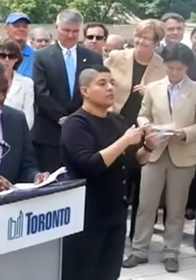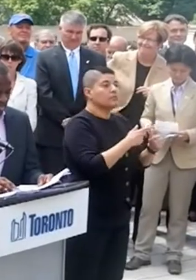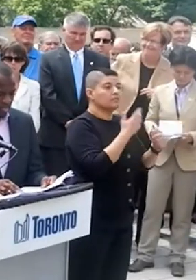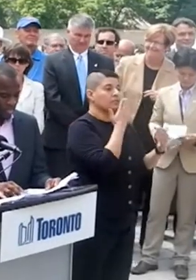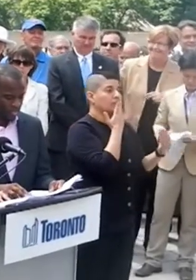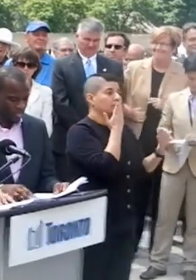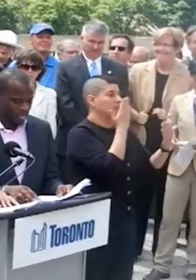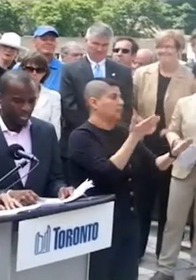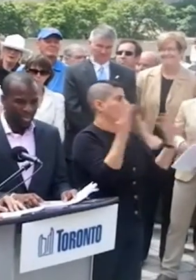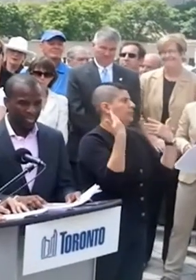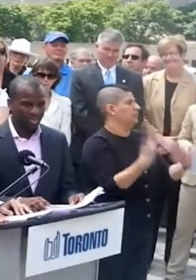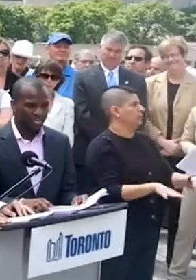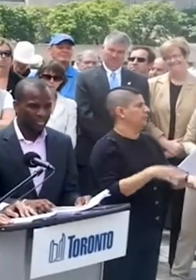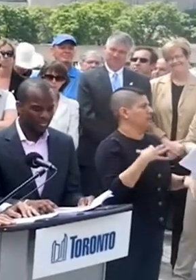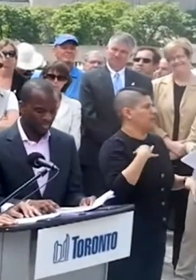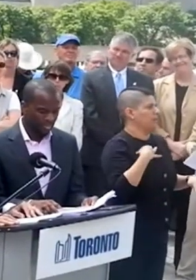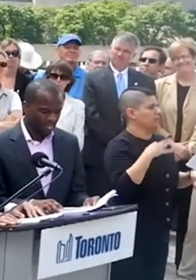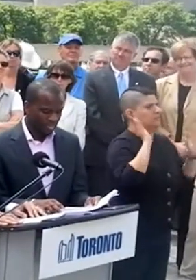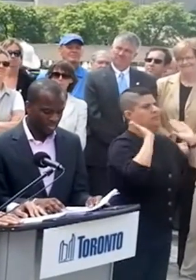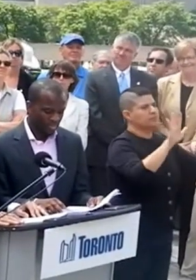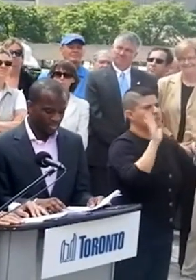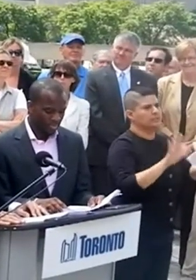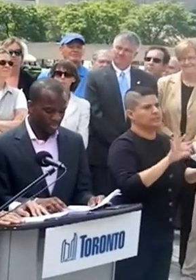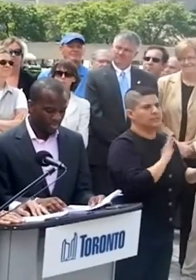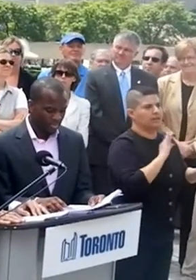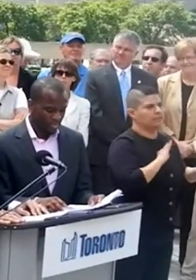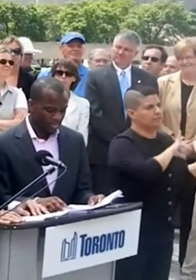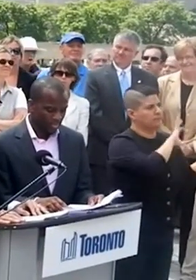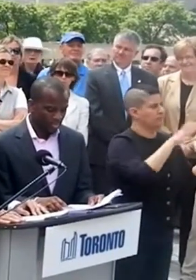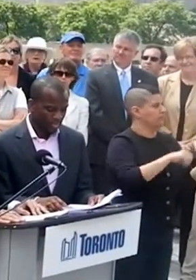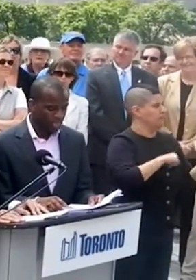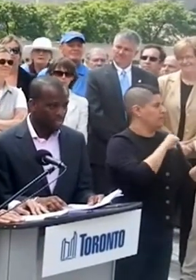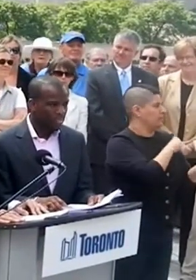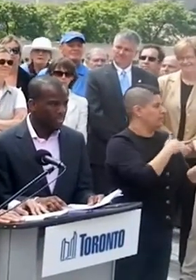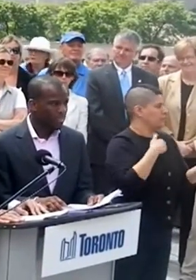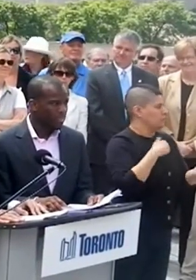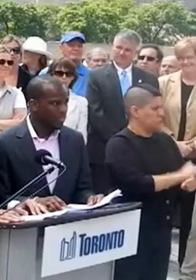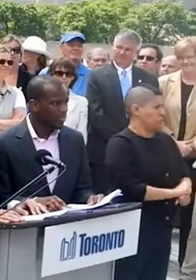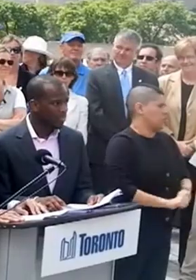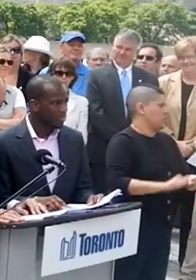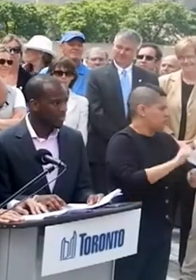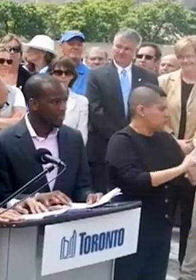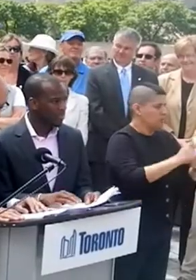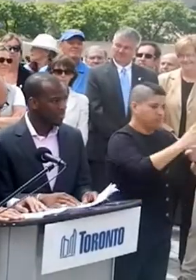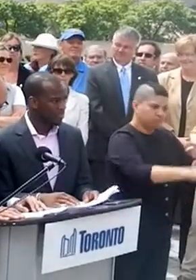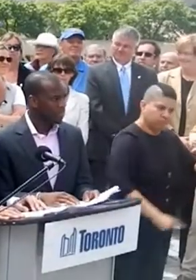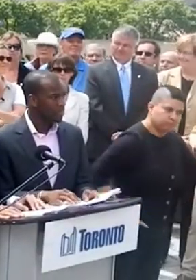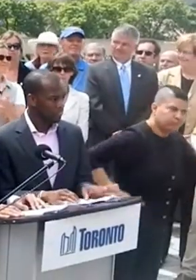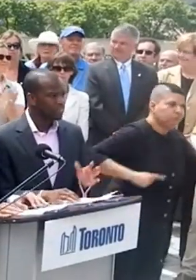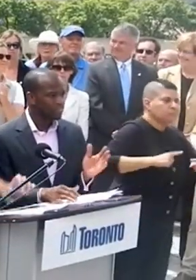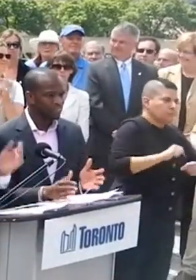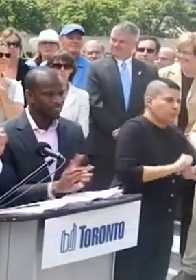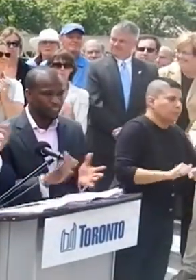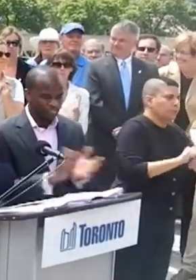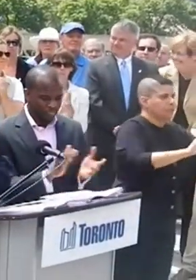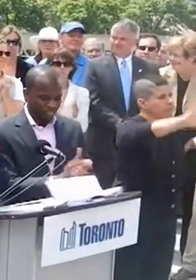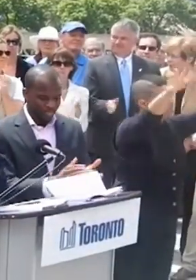our incredible volunteers and staff at Pride Toronto who've worked so hard all year to make Pride happen.